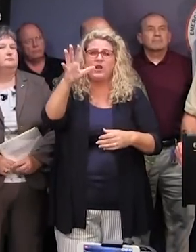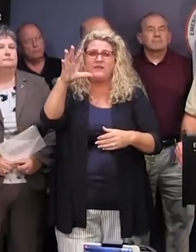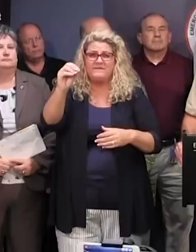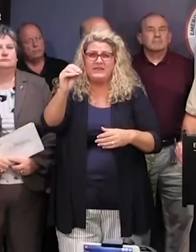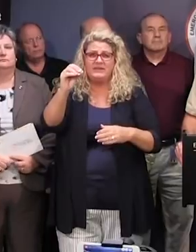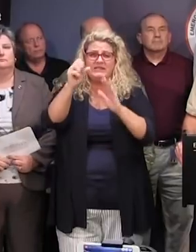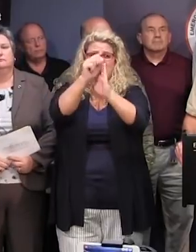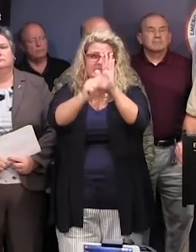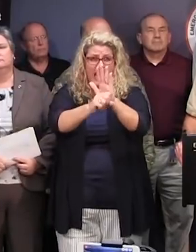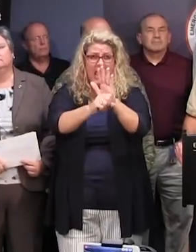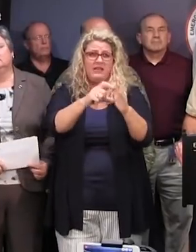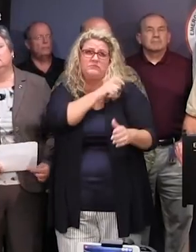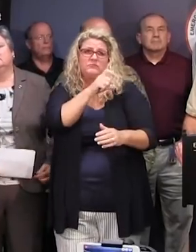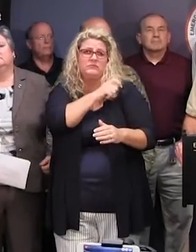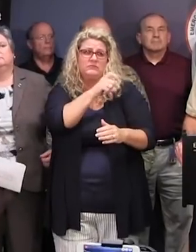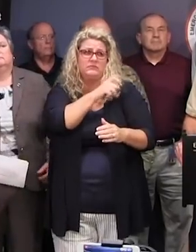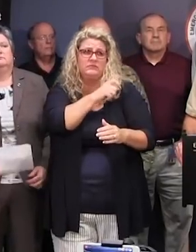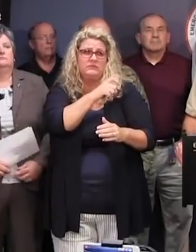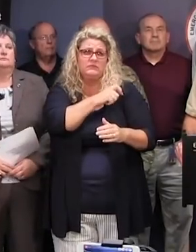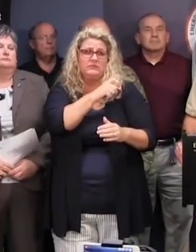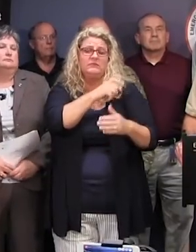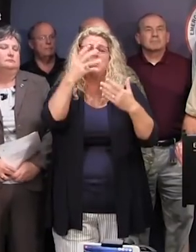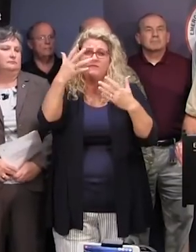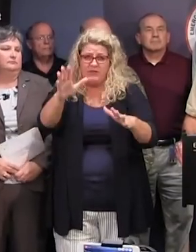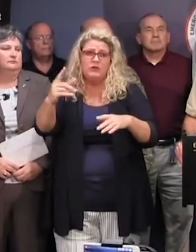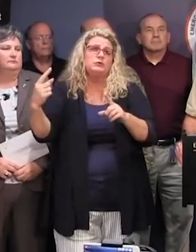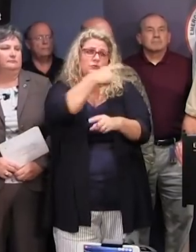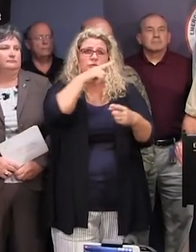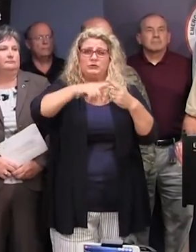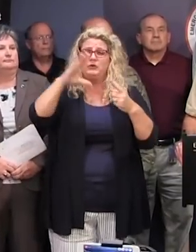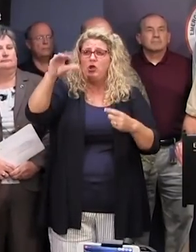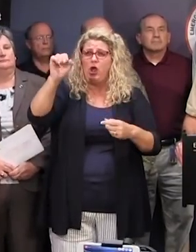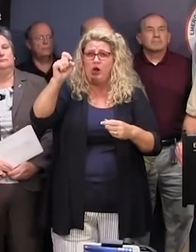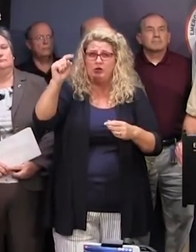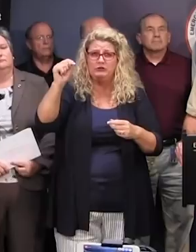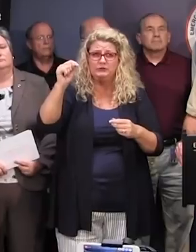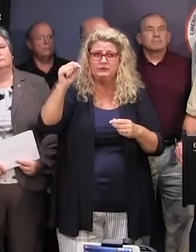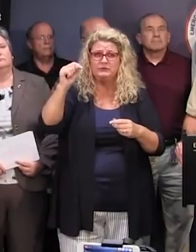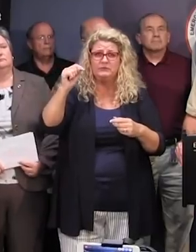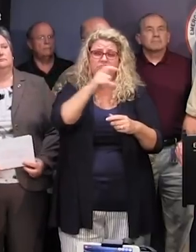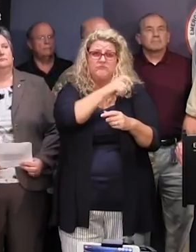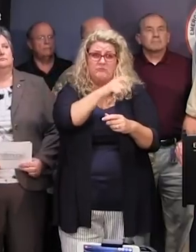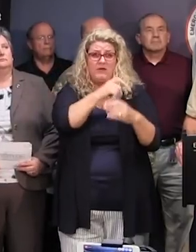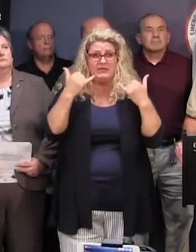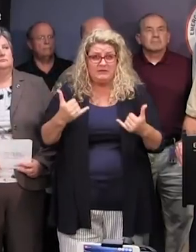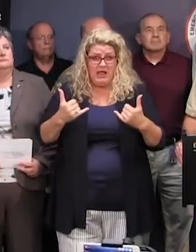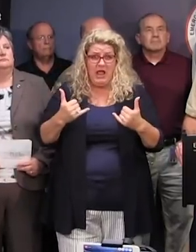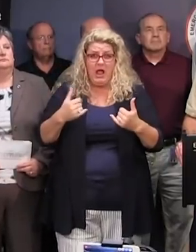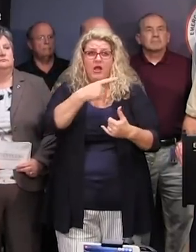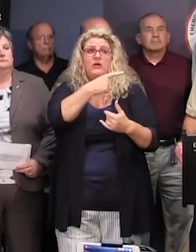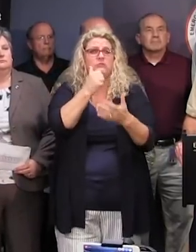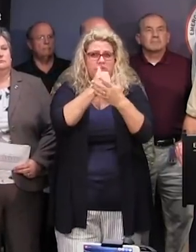state law enforcement officers that have been deployed to our coastal regions. Those officers right now are participating in